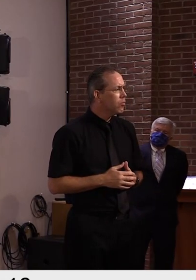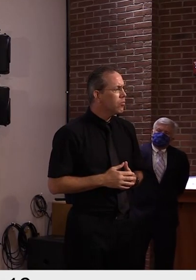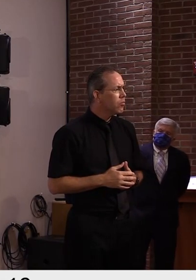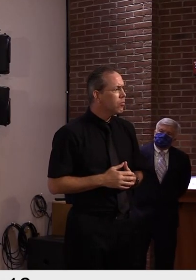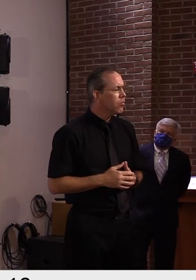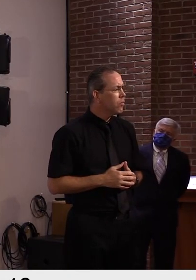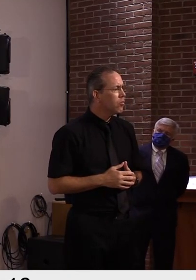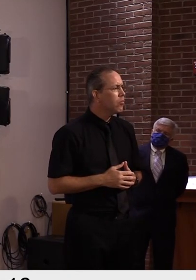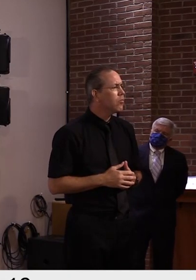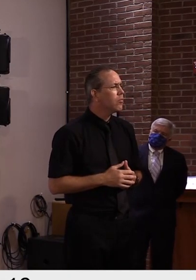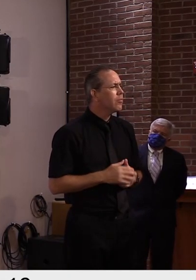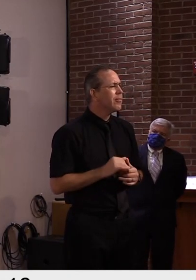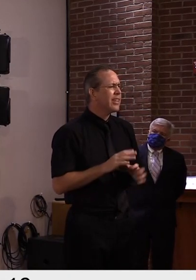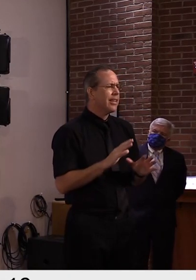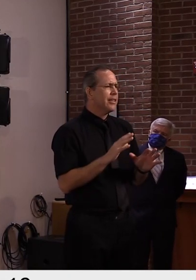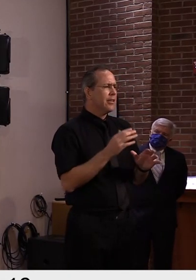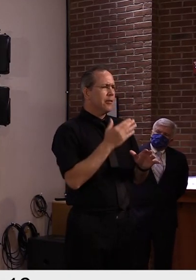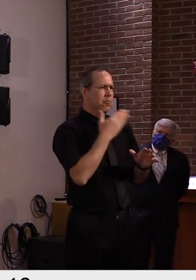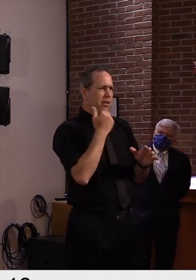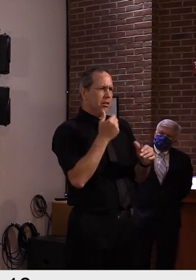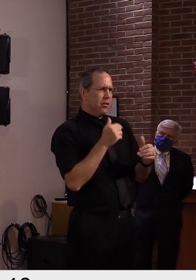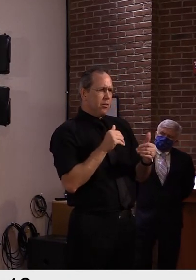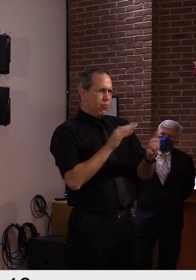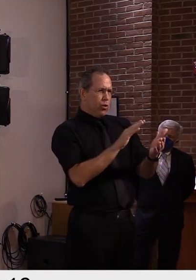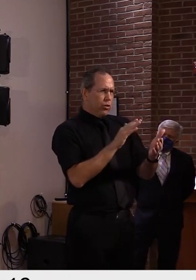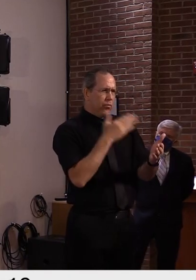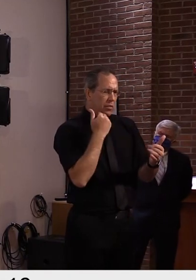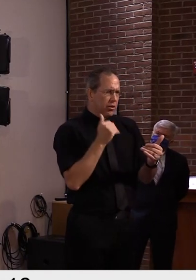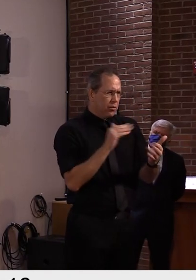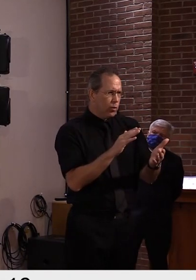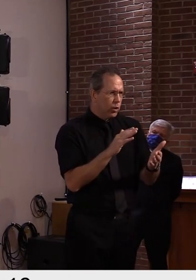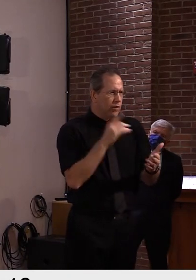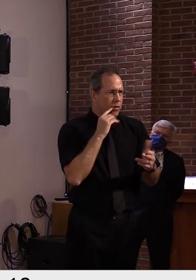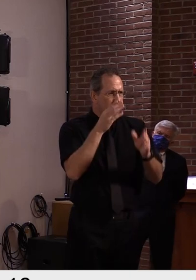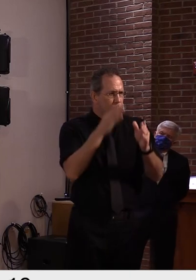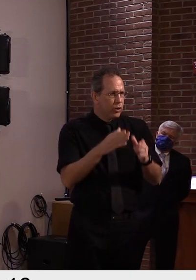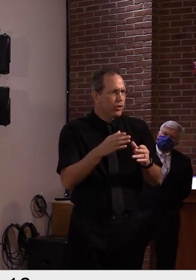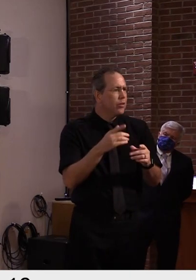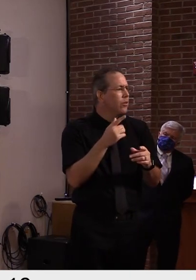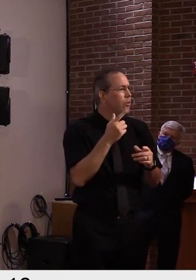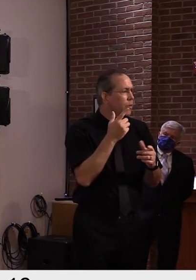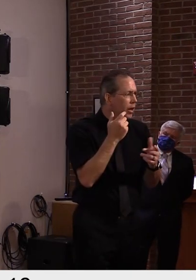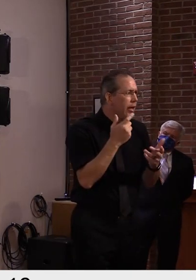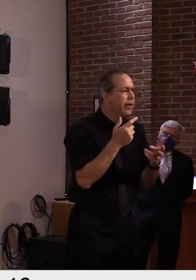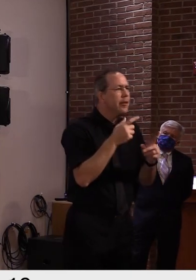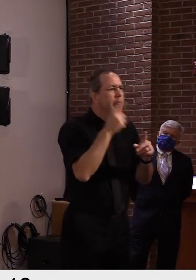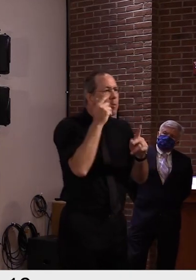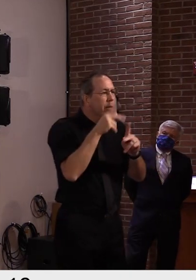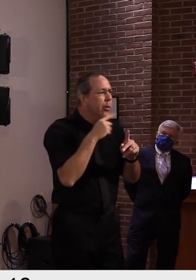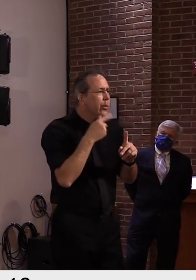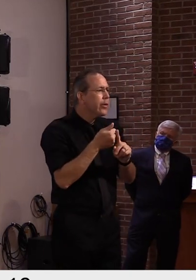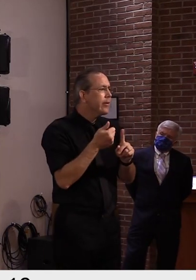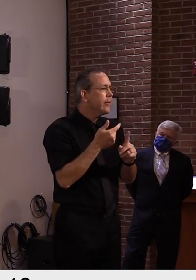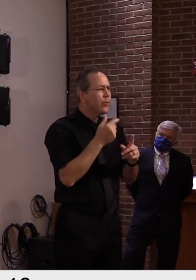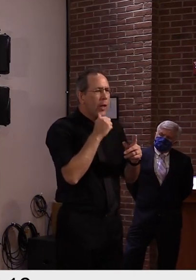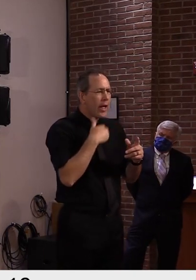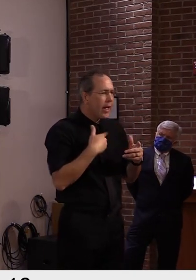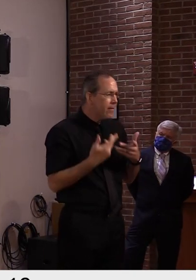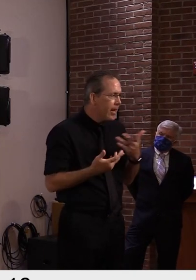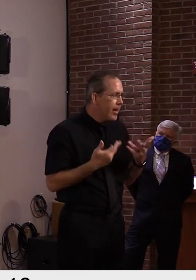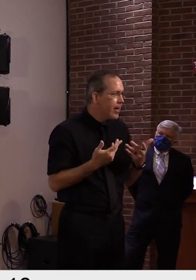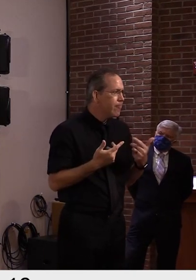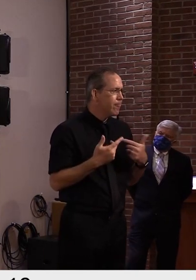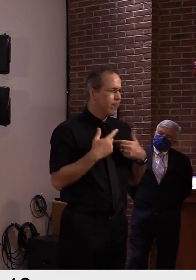the pop-up sites might be appropriate for, um, whether they be people who are in quarantine because of